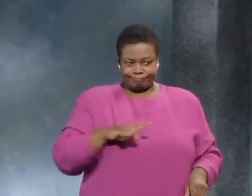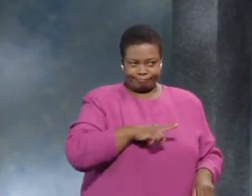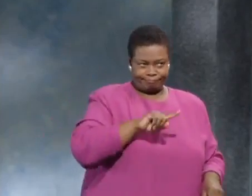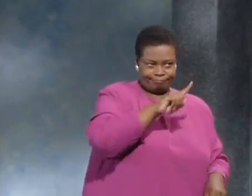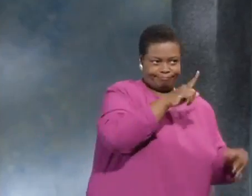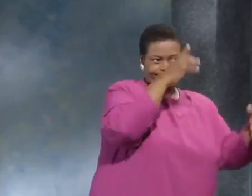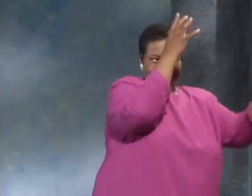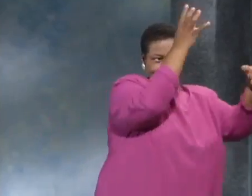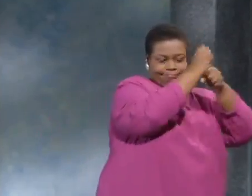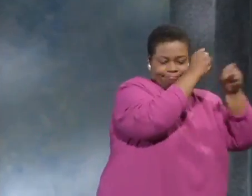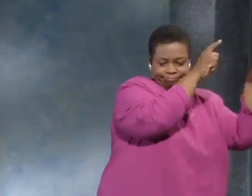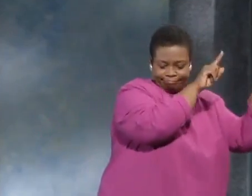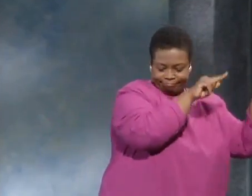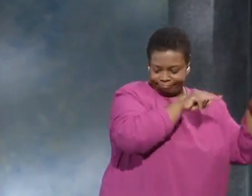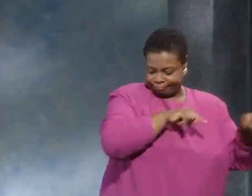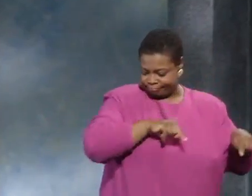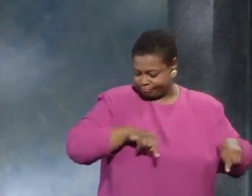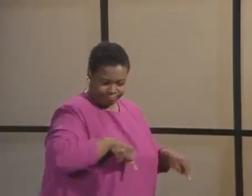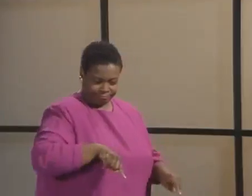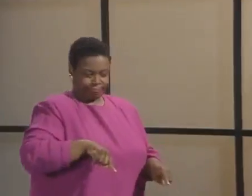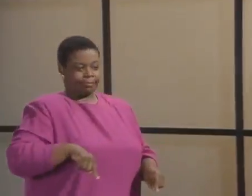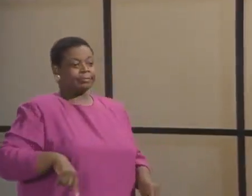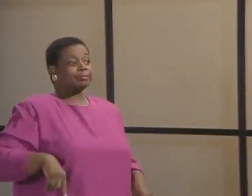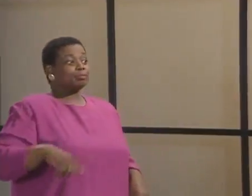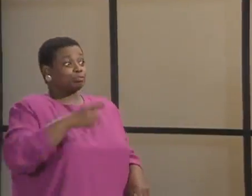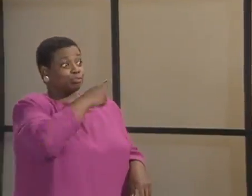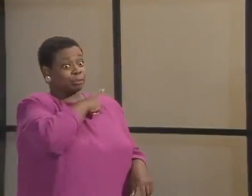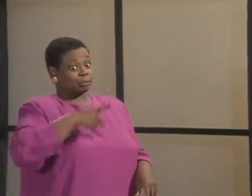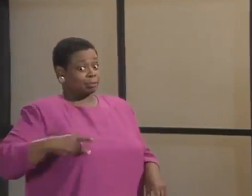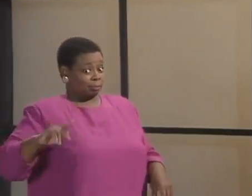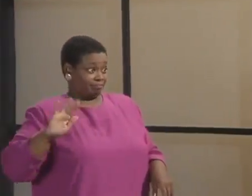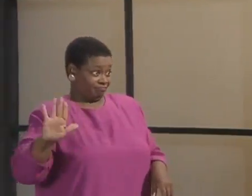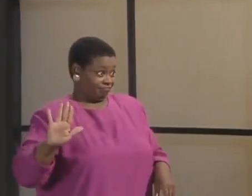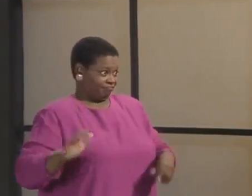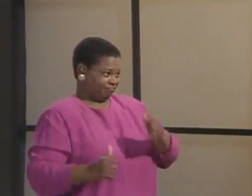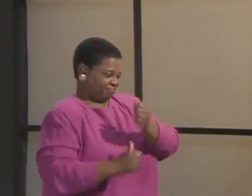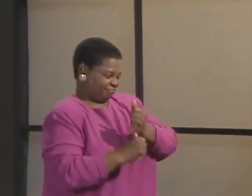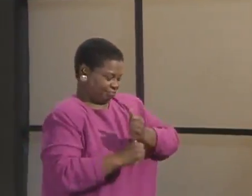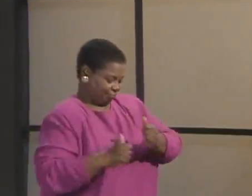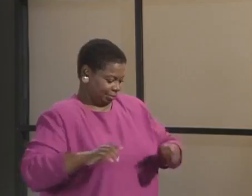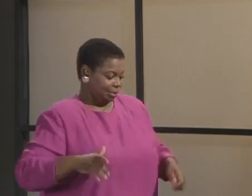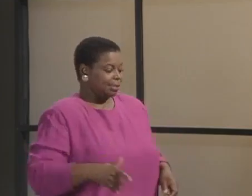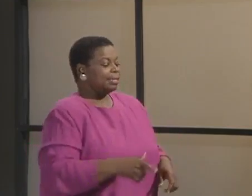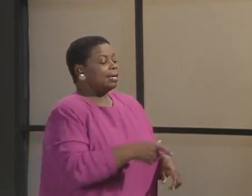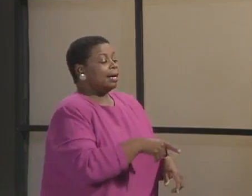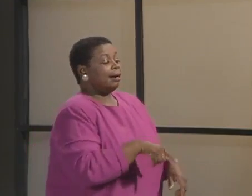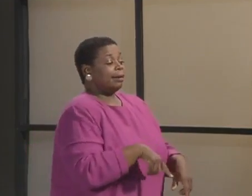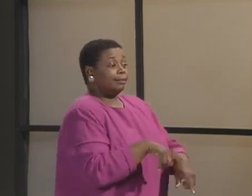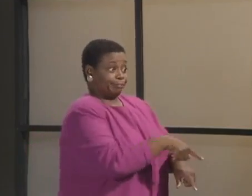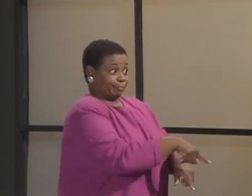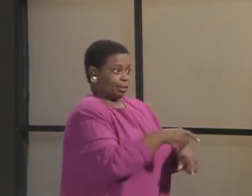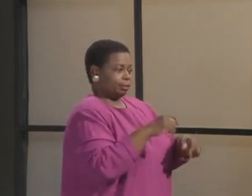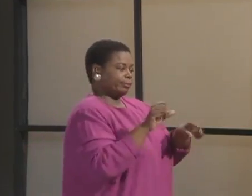Cinderella, and she came down to the room. The prince had his aide go to Cinderella.